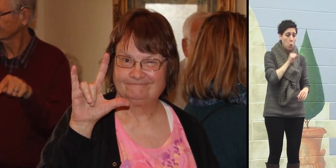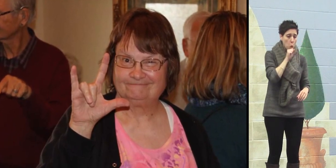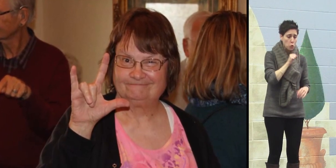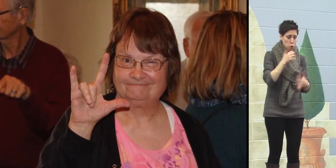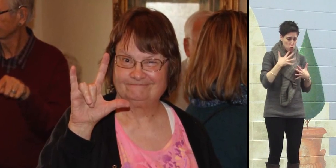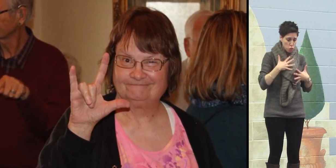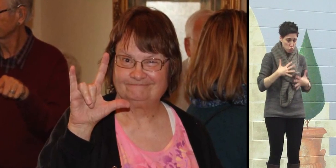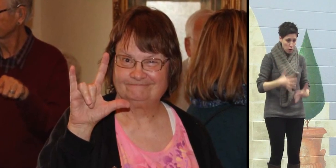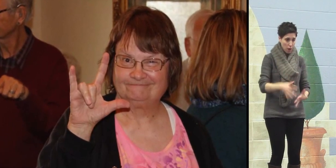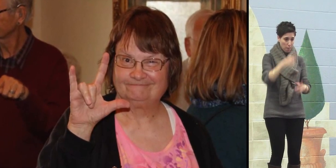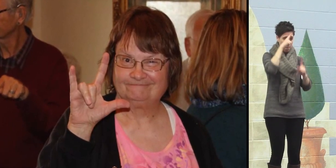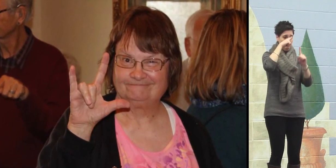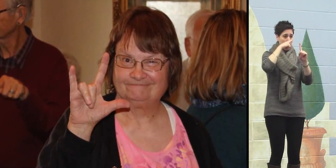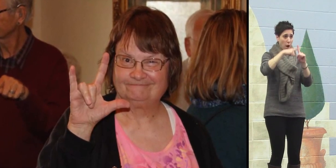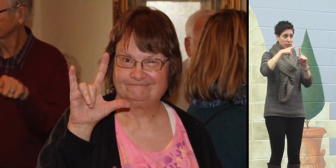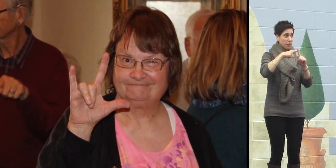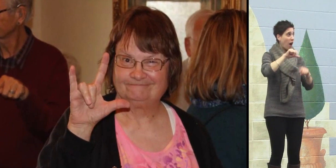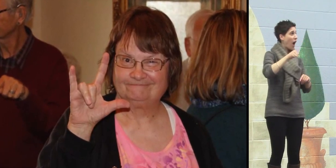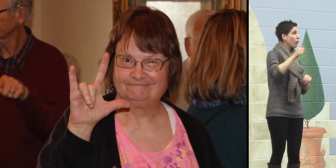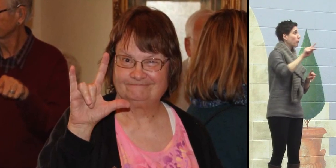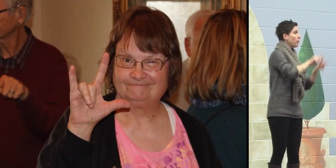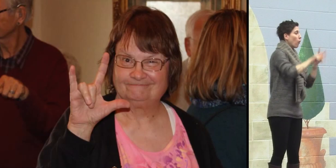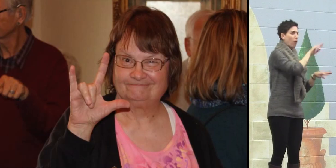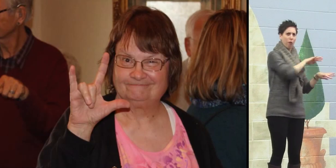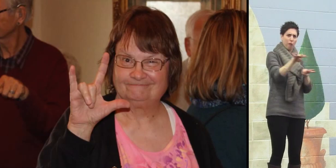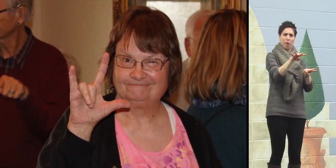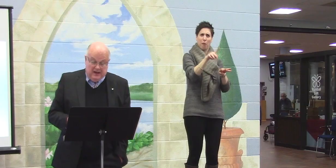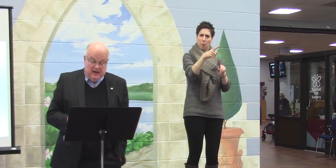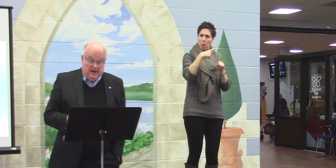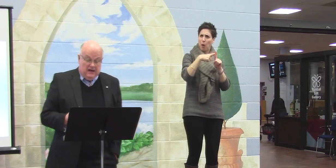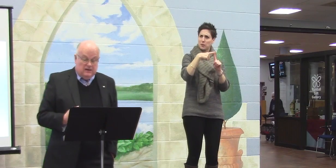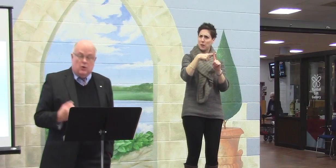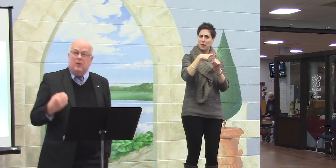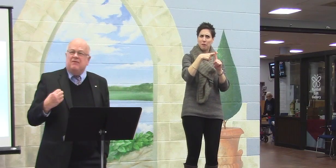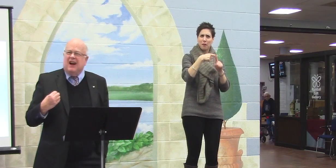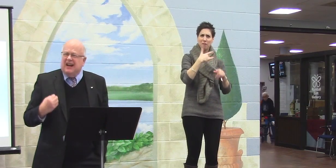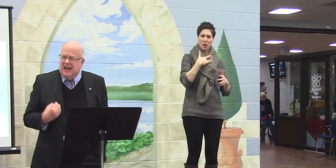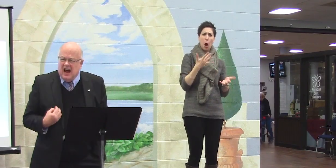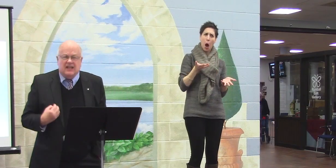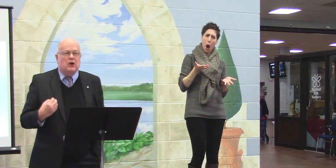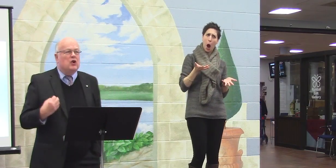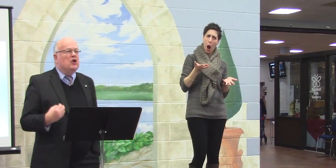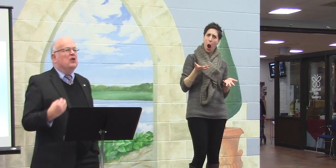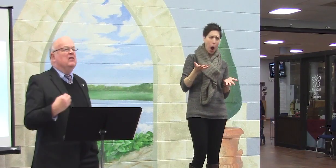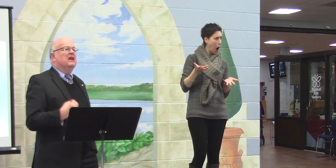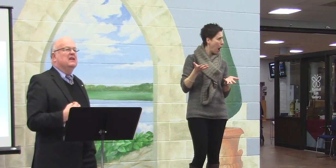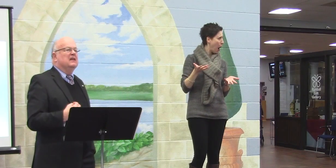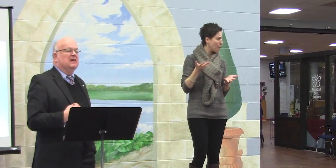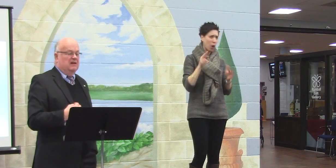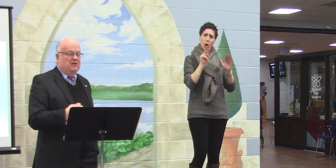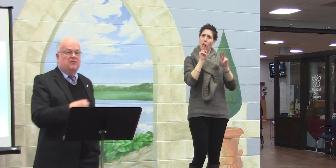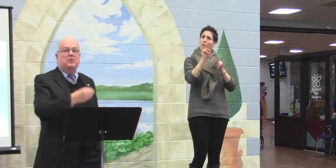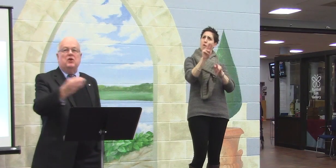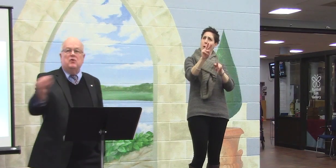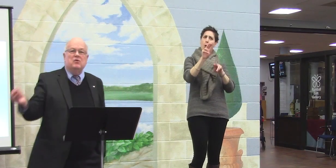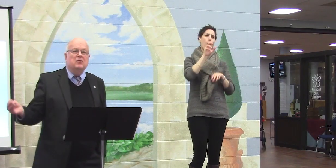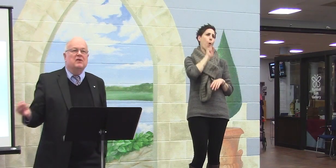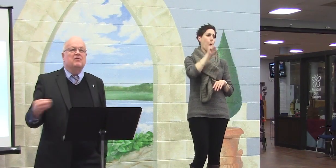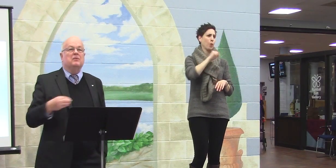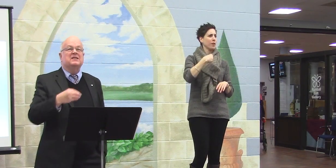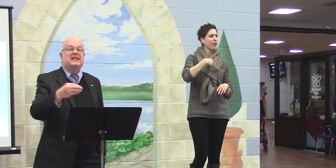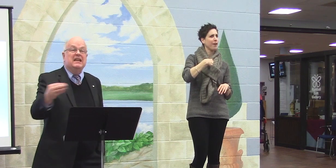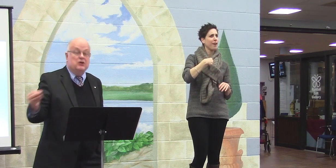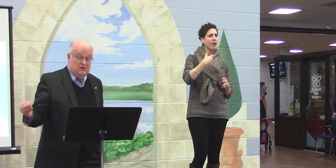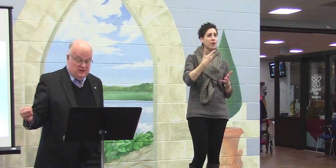everybody. And it gives us great hope. So we've got a lot to learn from you,